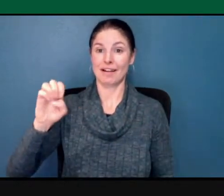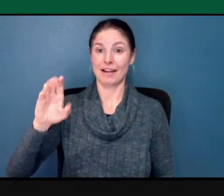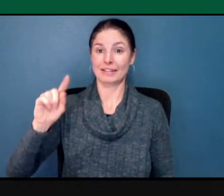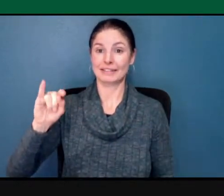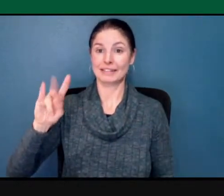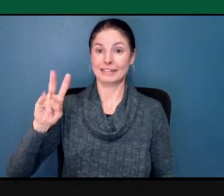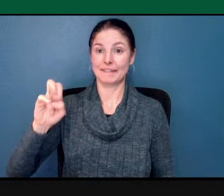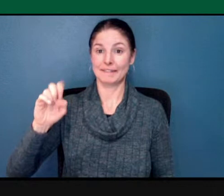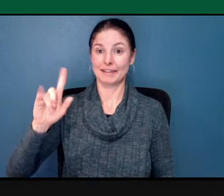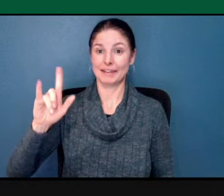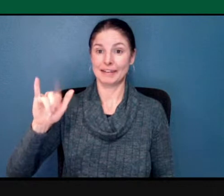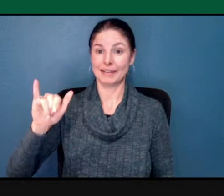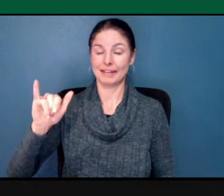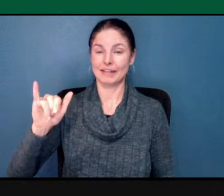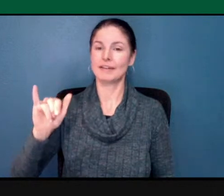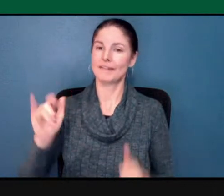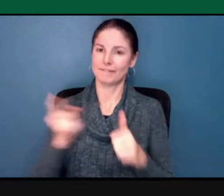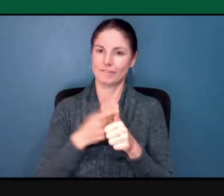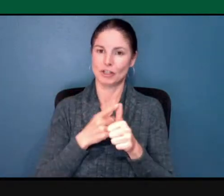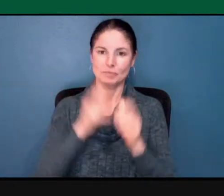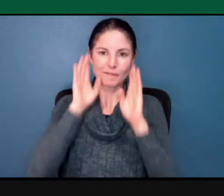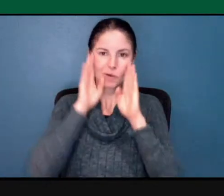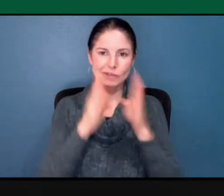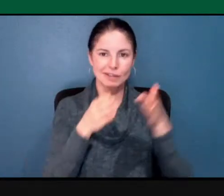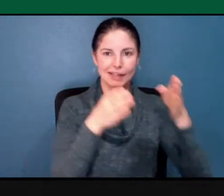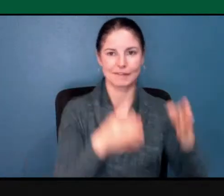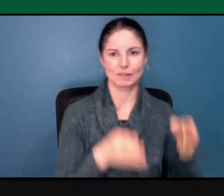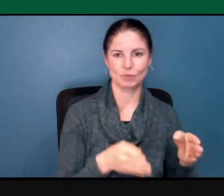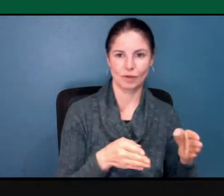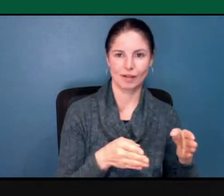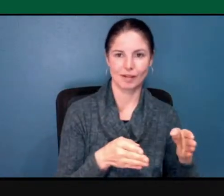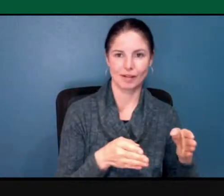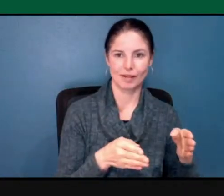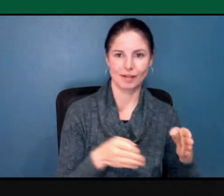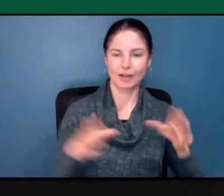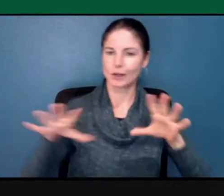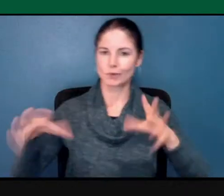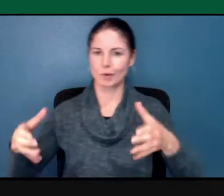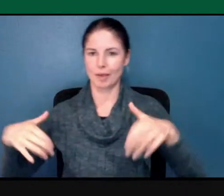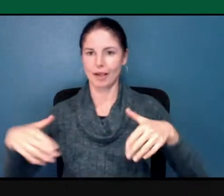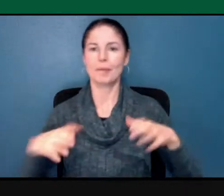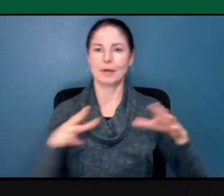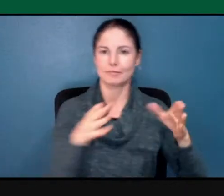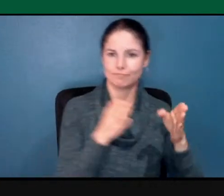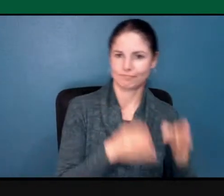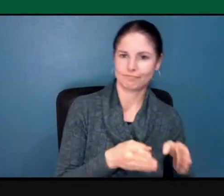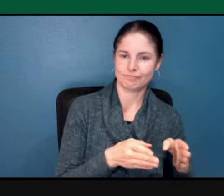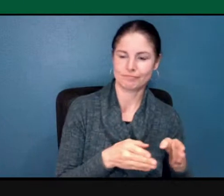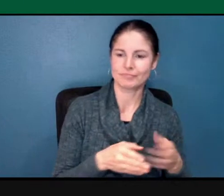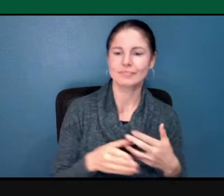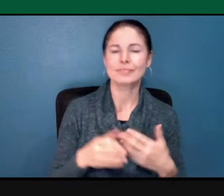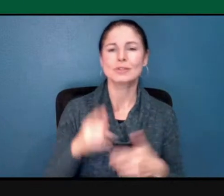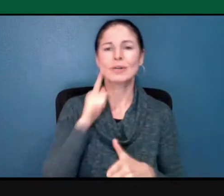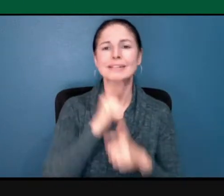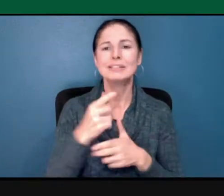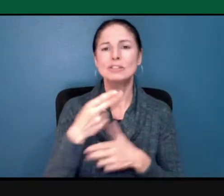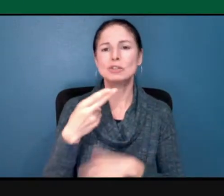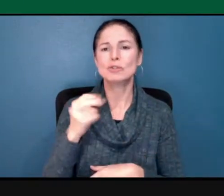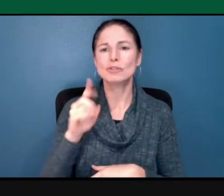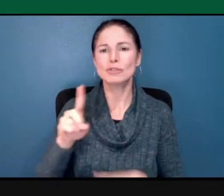And that one of the successful things about the sisterhood of Salaam Shalom is that we begin,